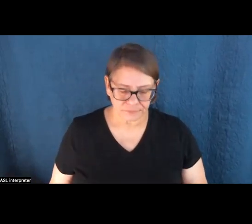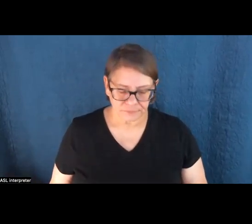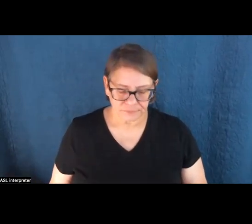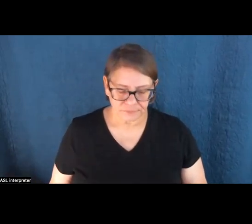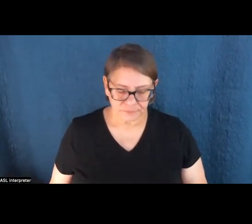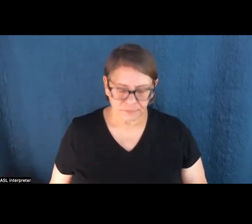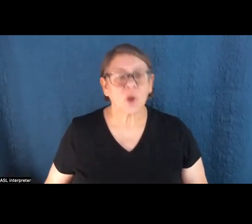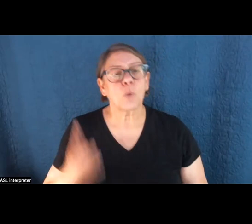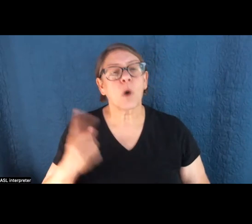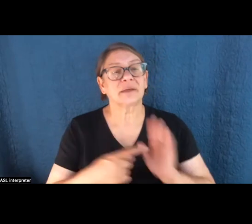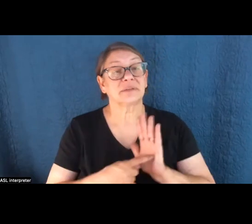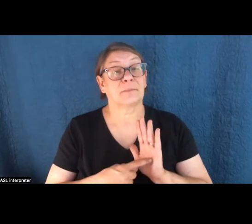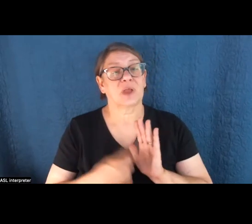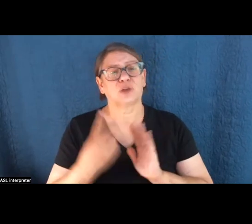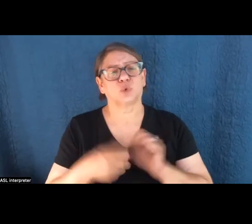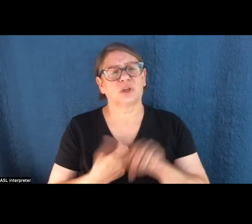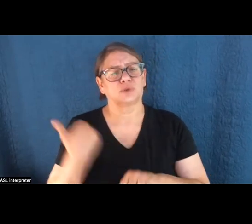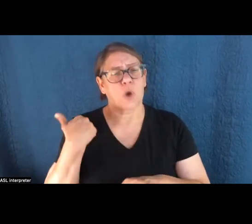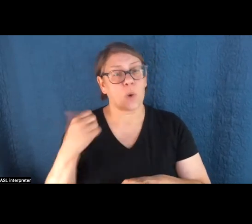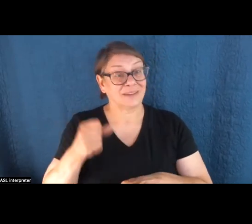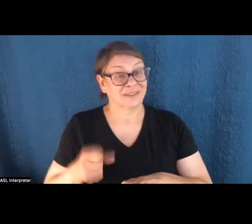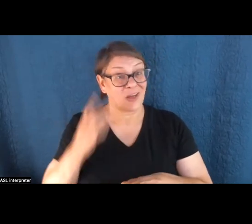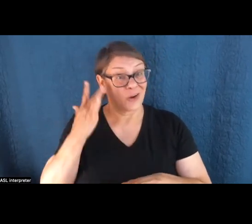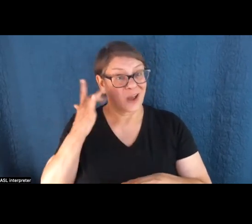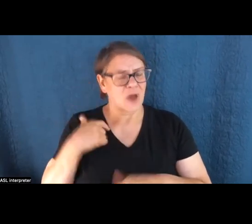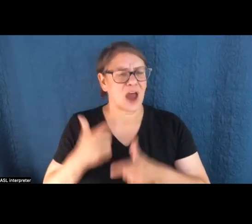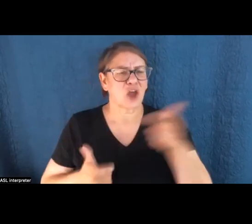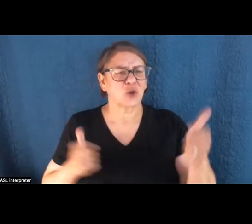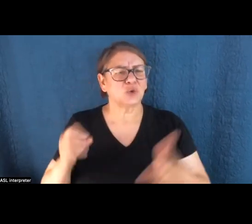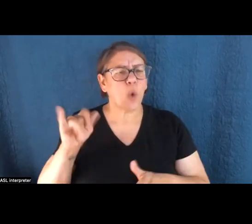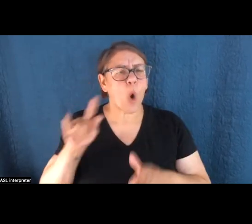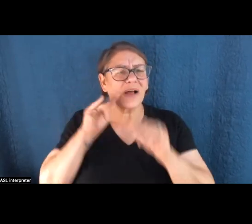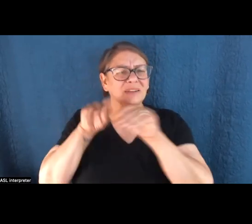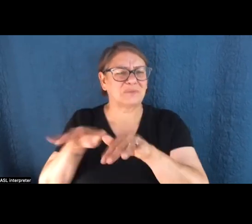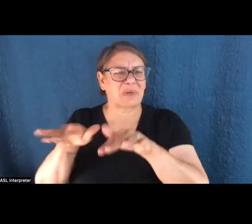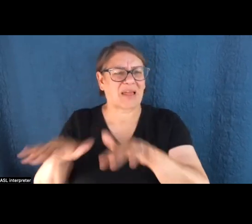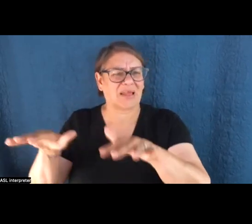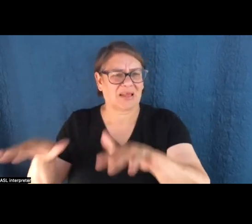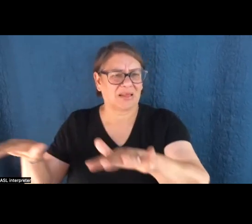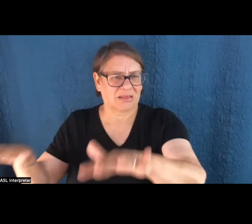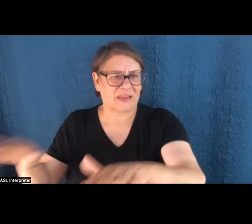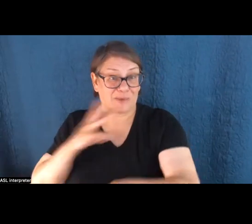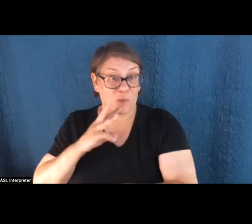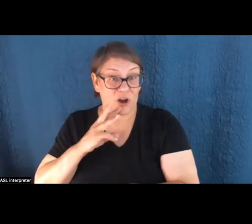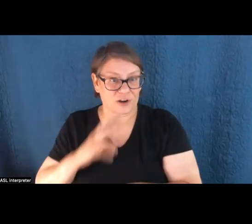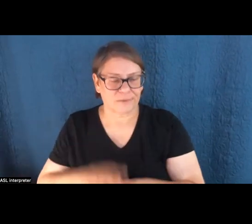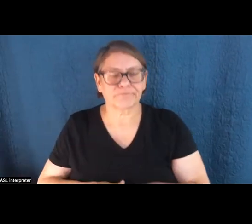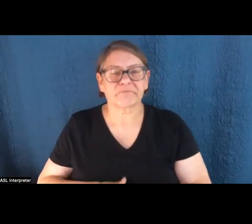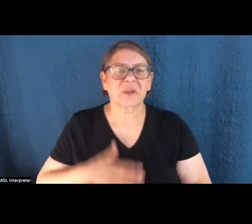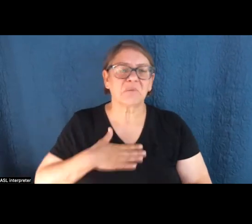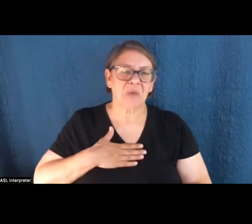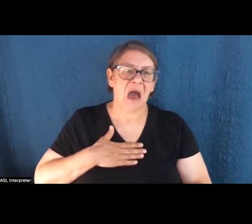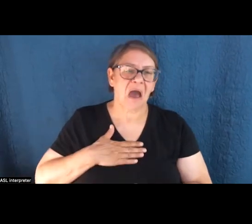a couple years ago in Southern California, we had this huge oil spill off the coast. And a lot of my colleagues at the LA Times were out there doing,